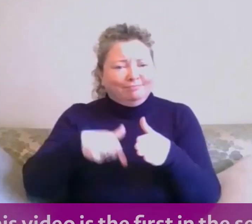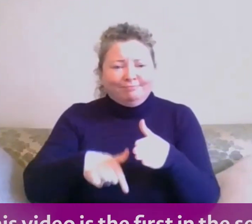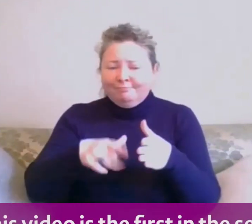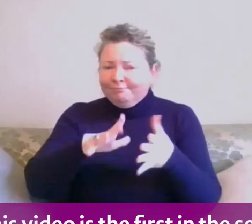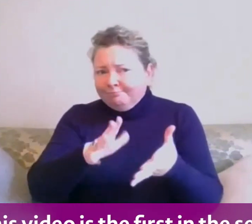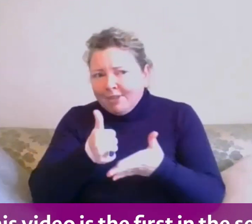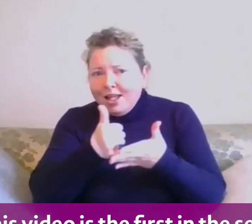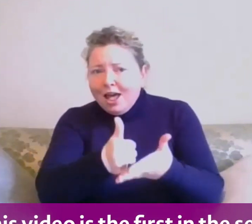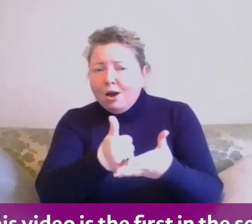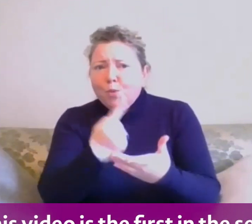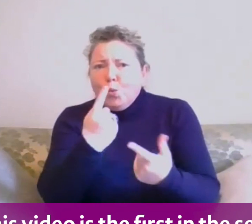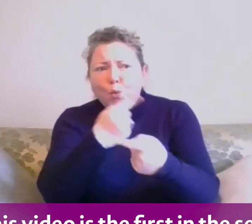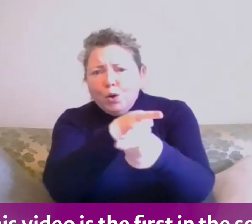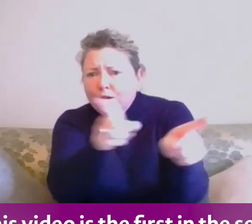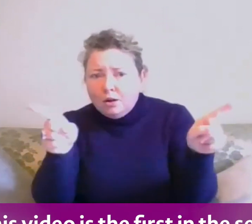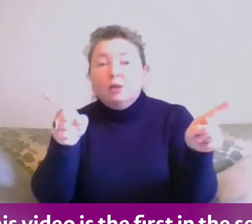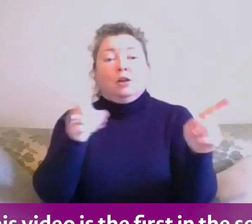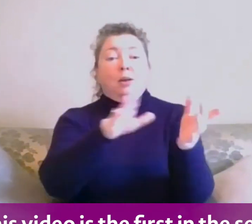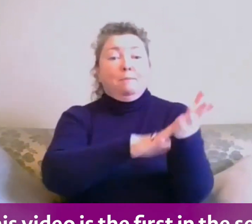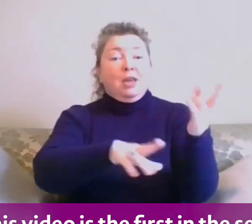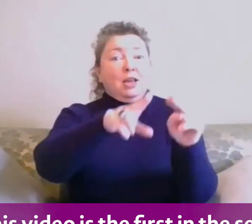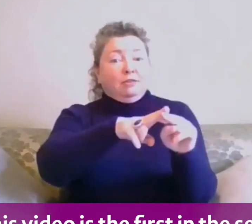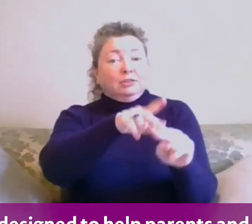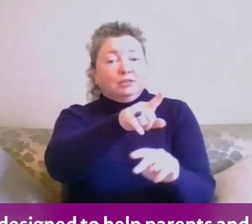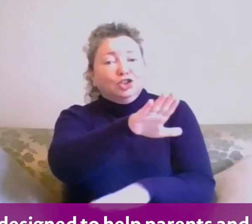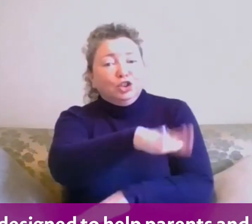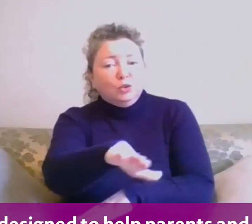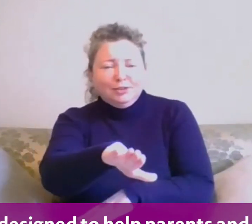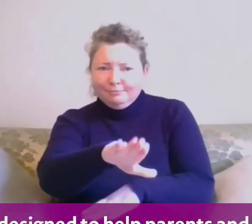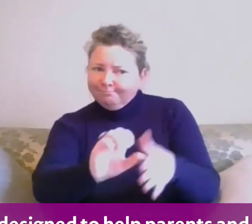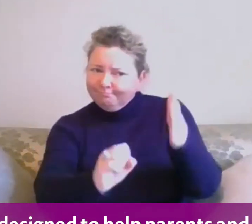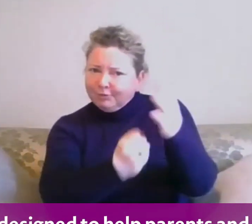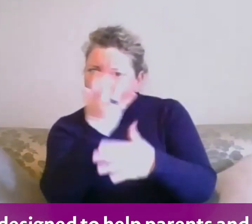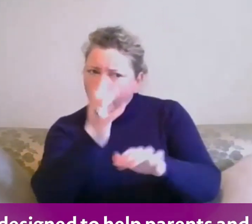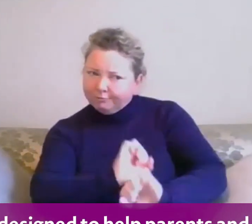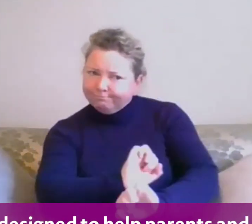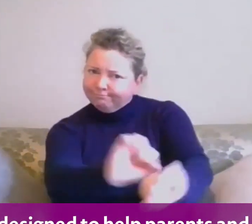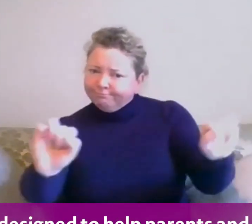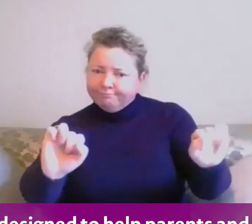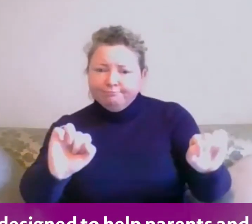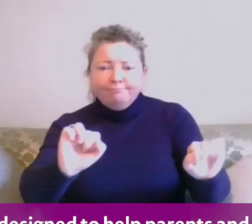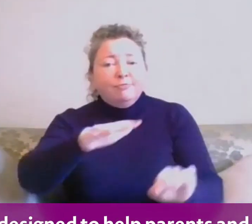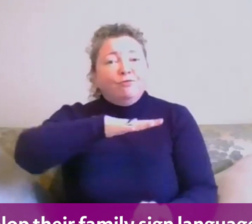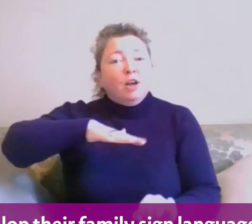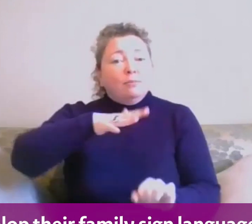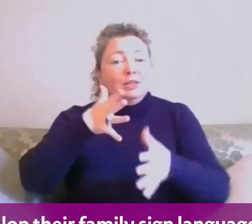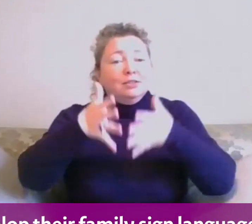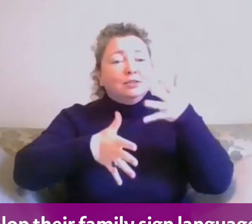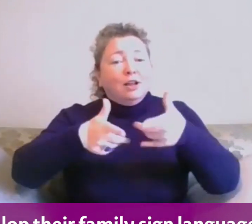This video is the first in the series and is designed to help parents and children develop their